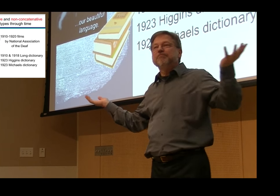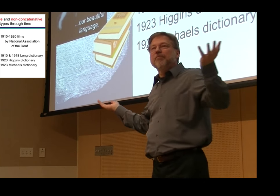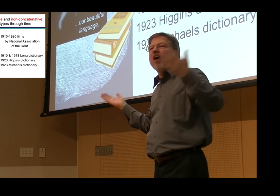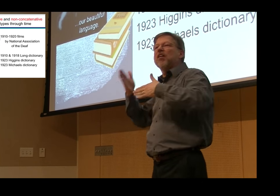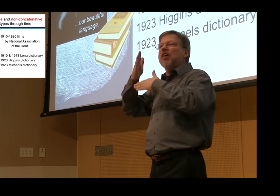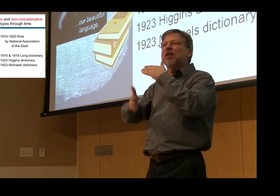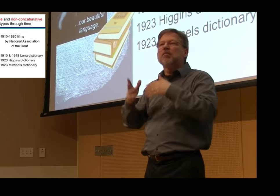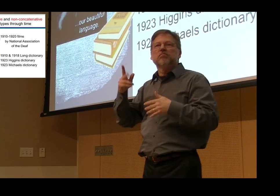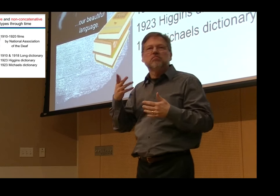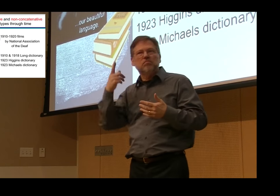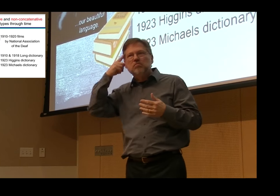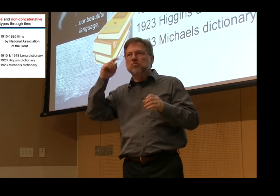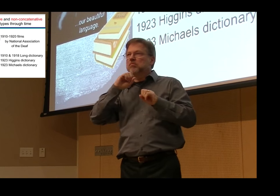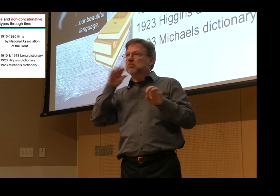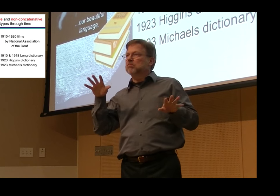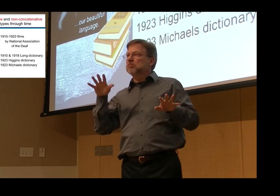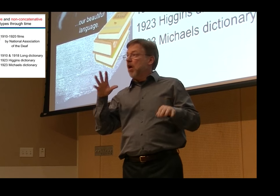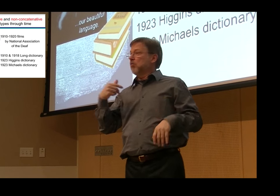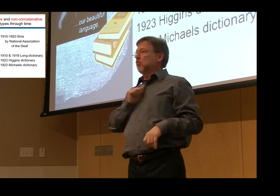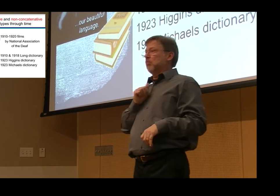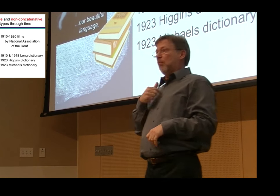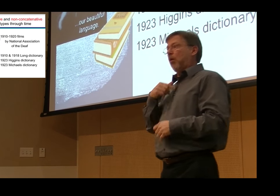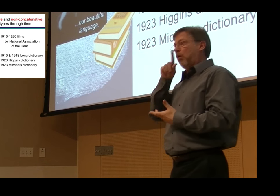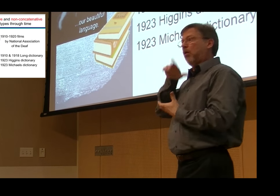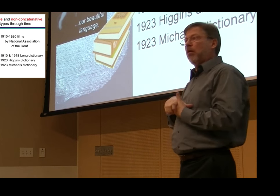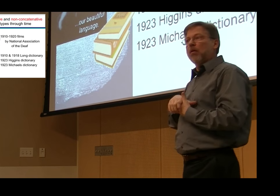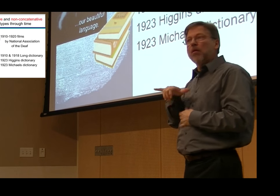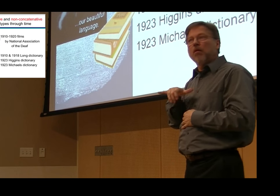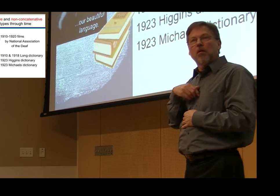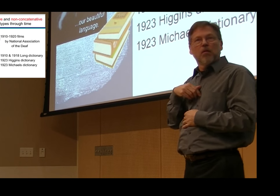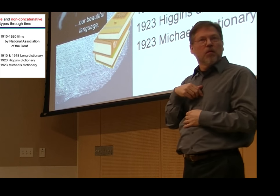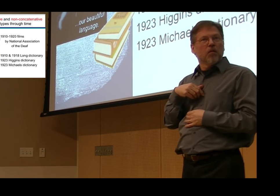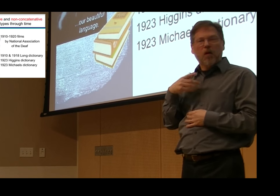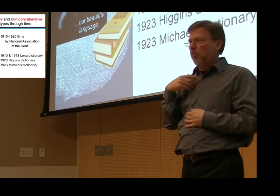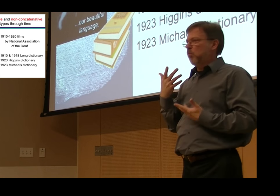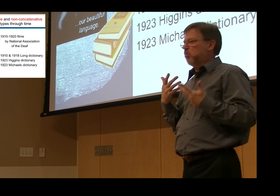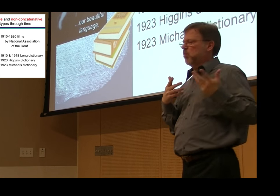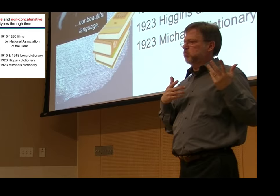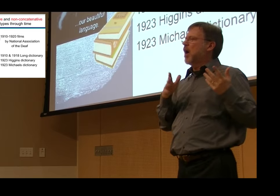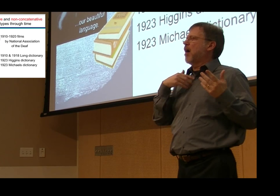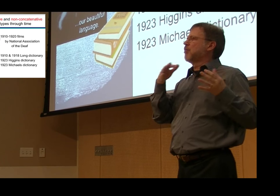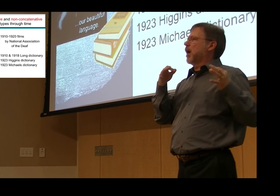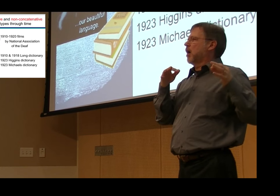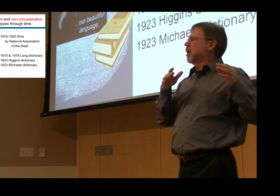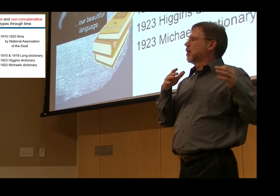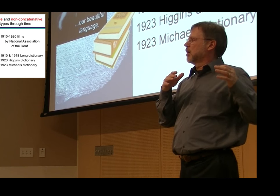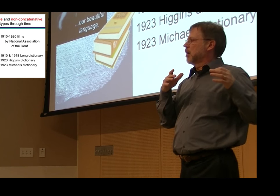The reason they don't is because of the dark period. I believe the same thing. Let me explain